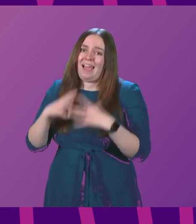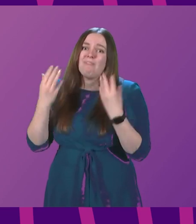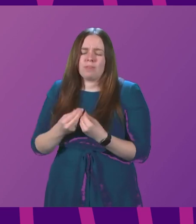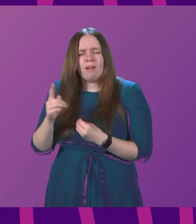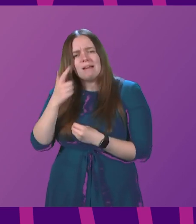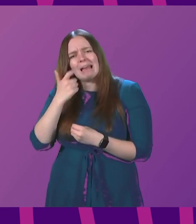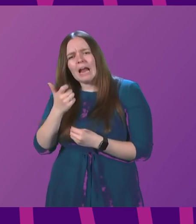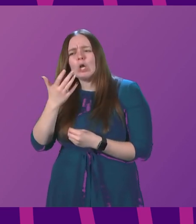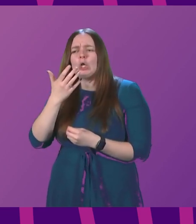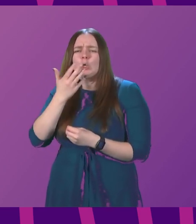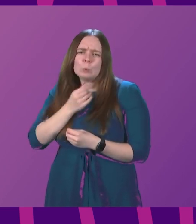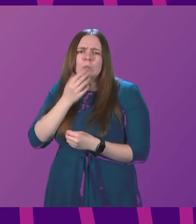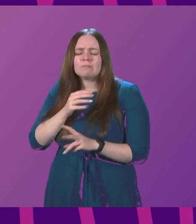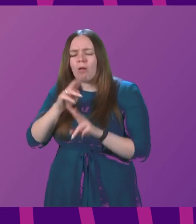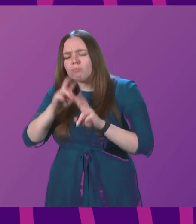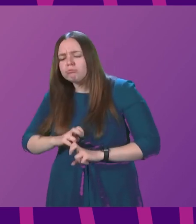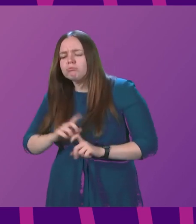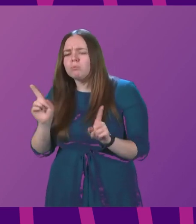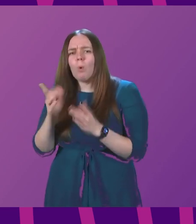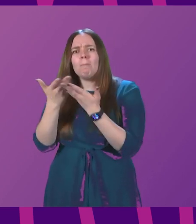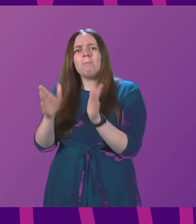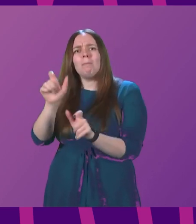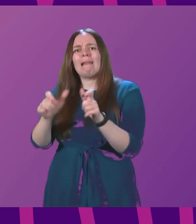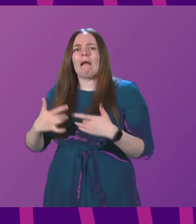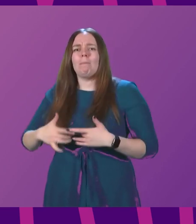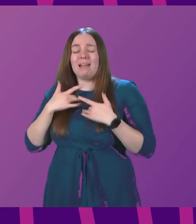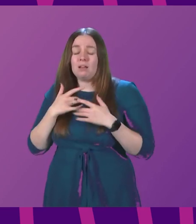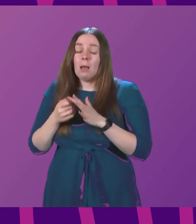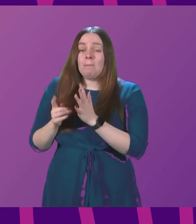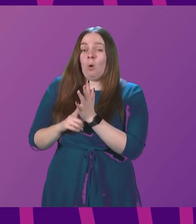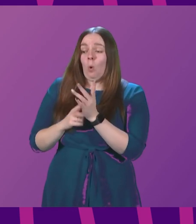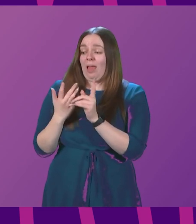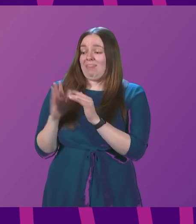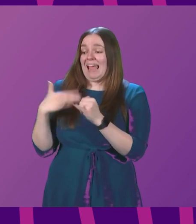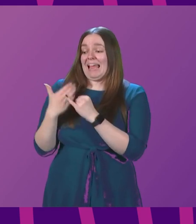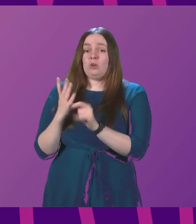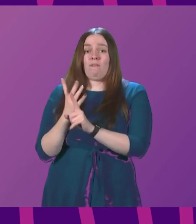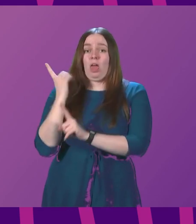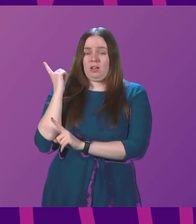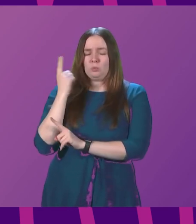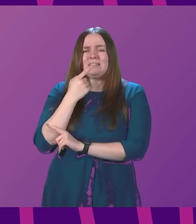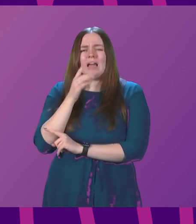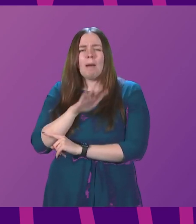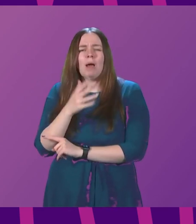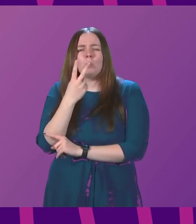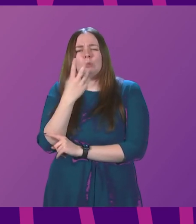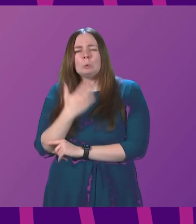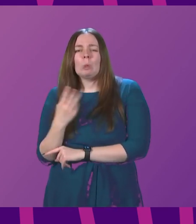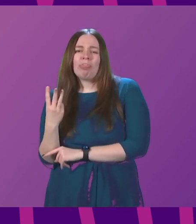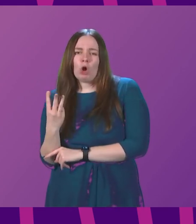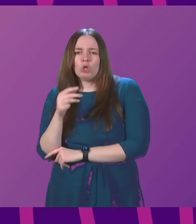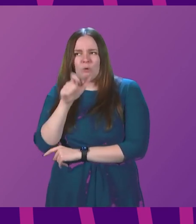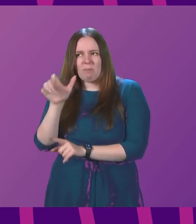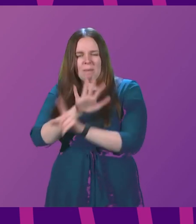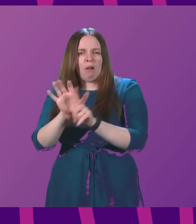insight into the state of public opinion. And a poll just at the end of last week showed that I think two thirds of people in Scotland